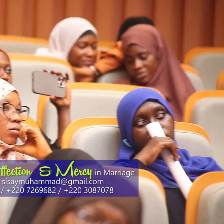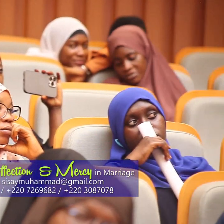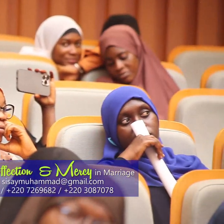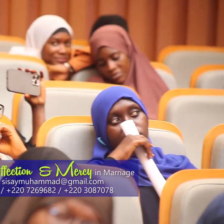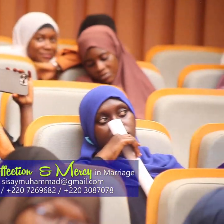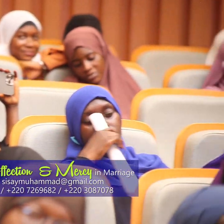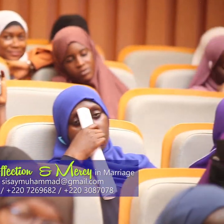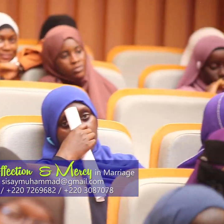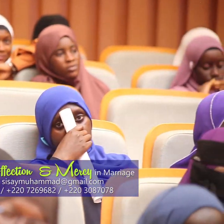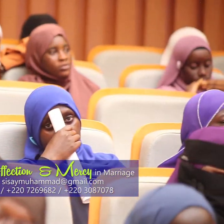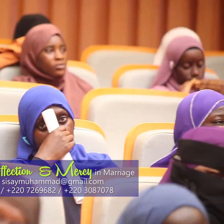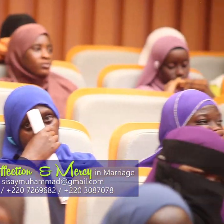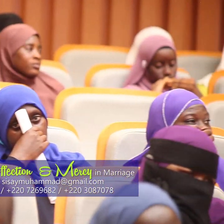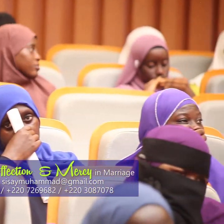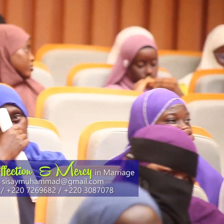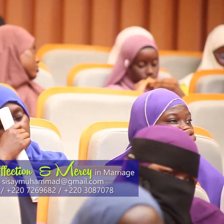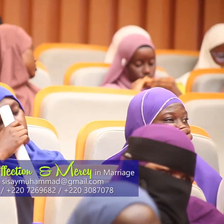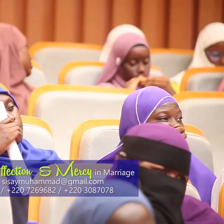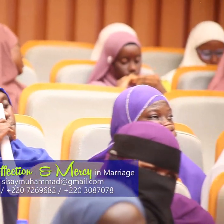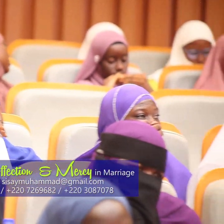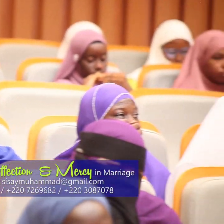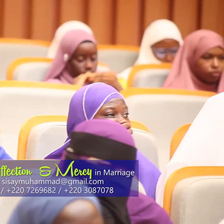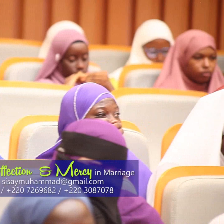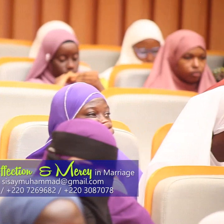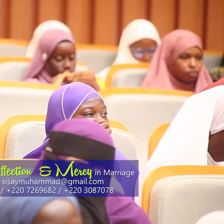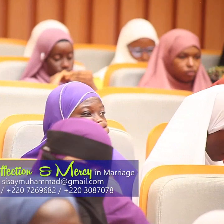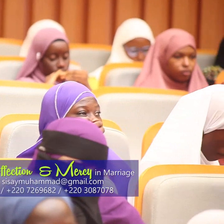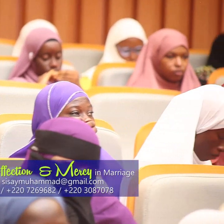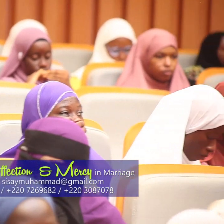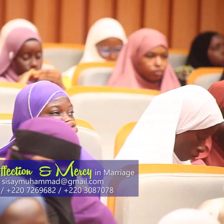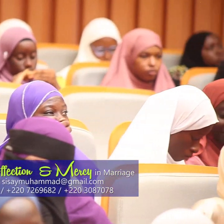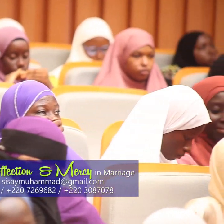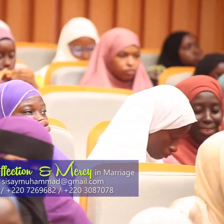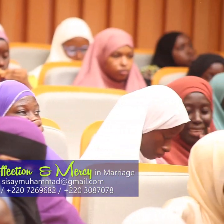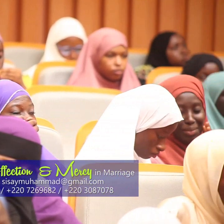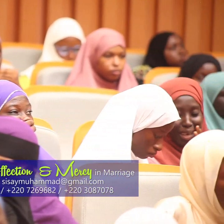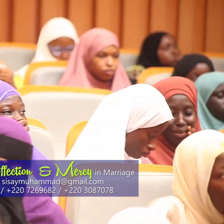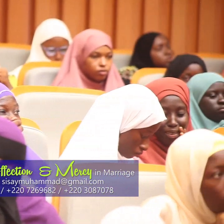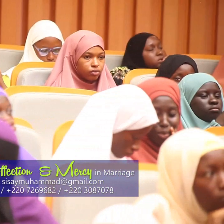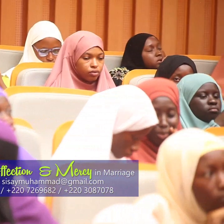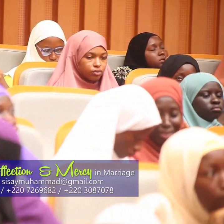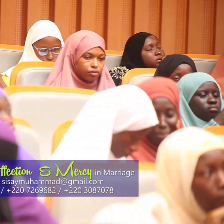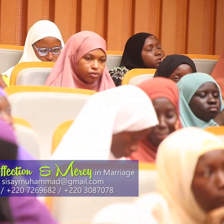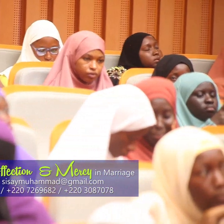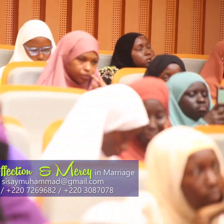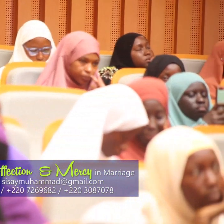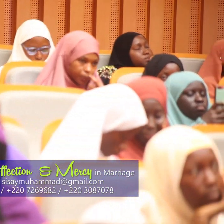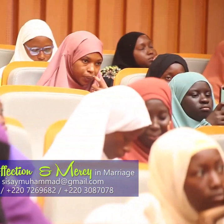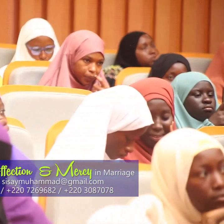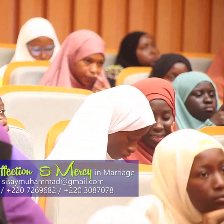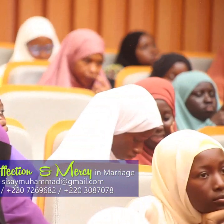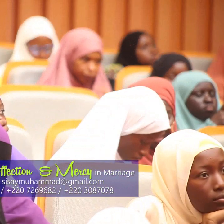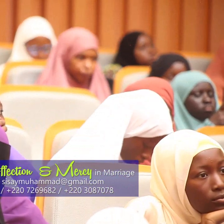and I would like each and everyone to implement this right now the person sitting next to you make salam to them so